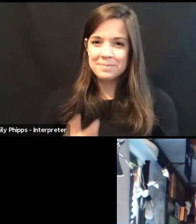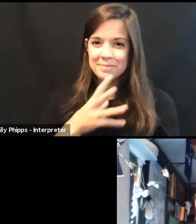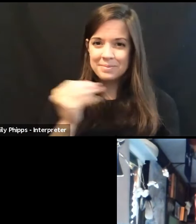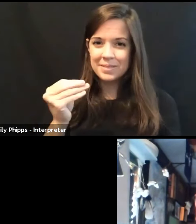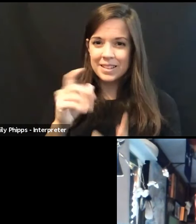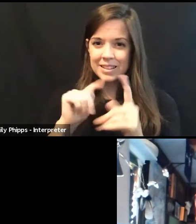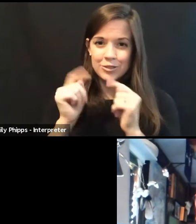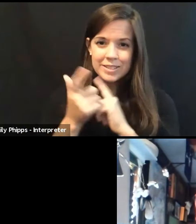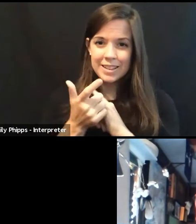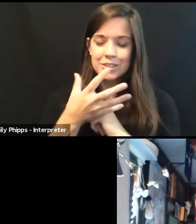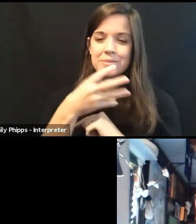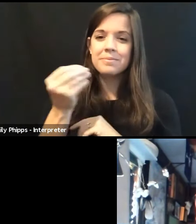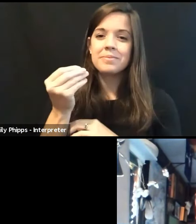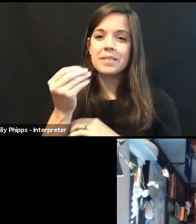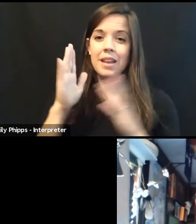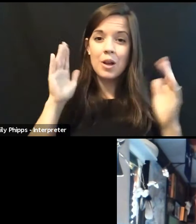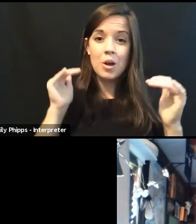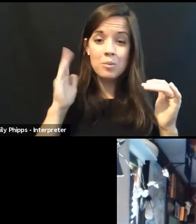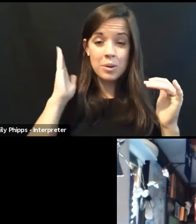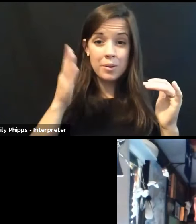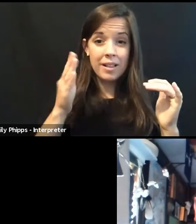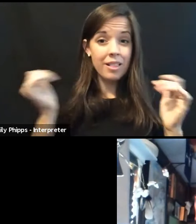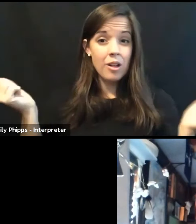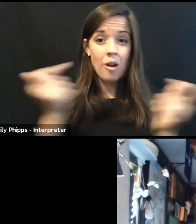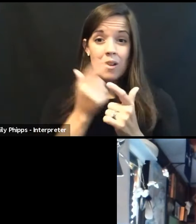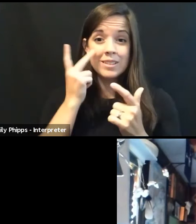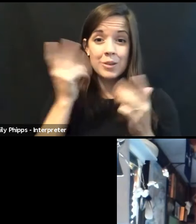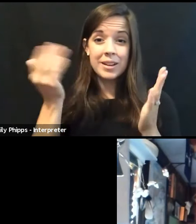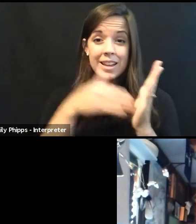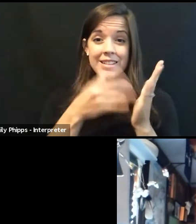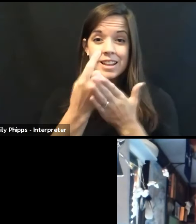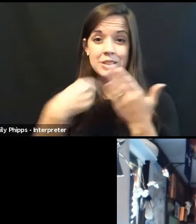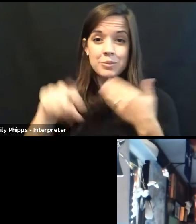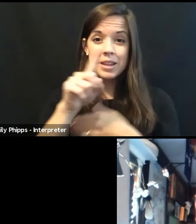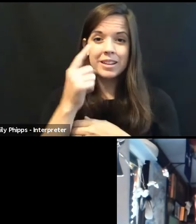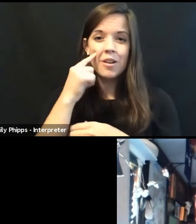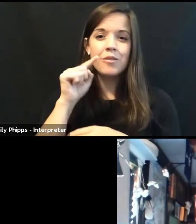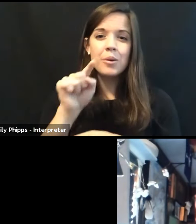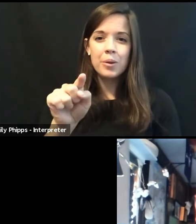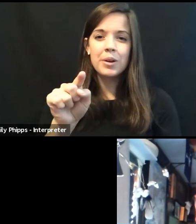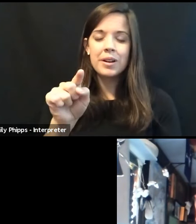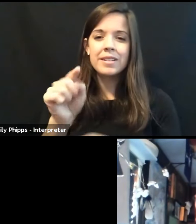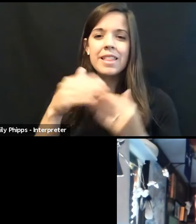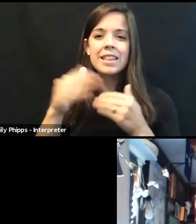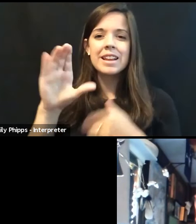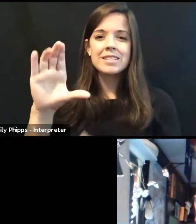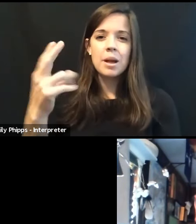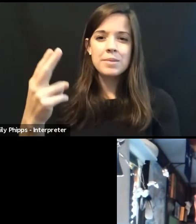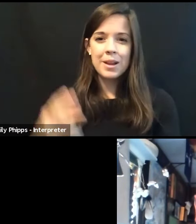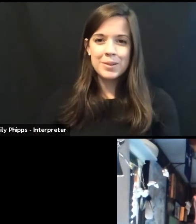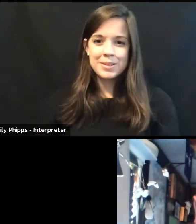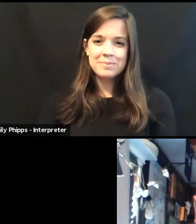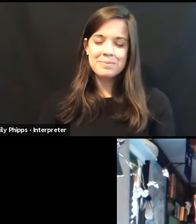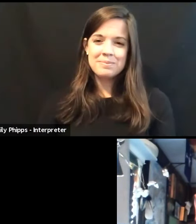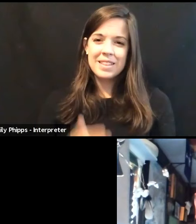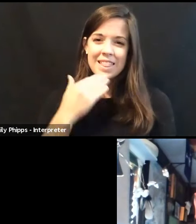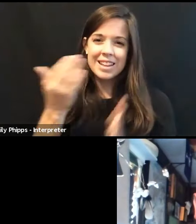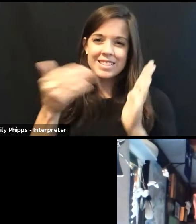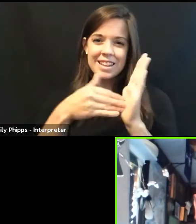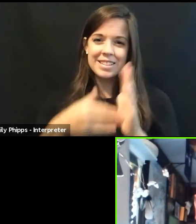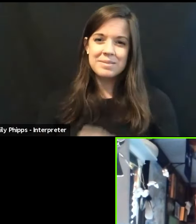And I hope we will all see you here again next week for next Common Hour. Thanks again.